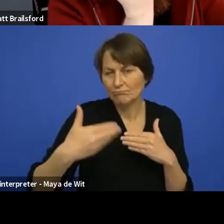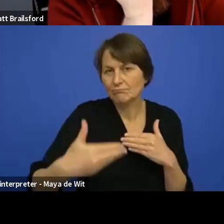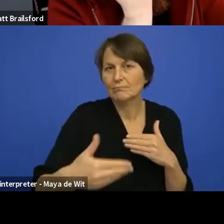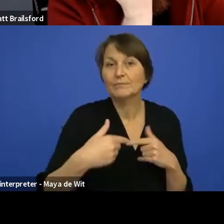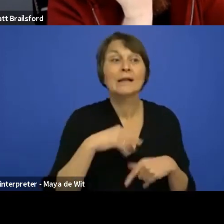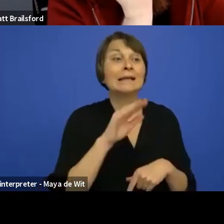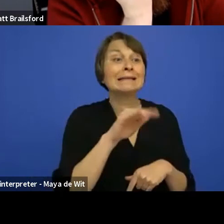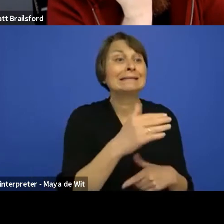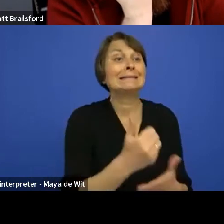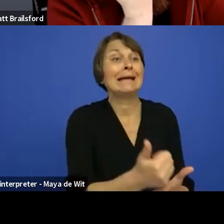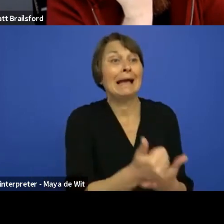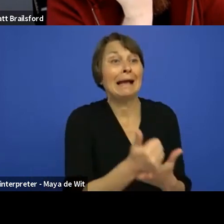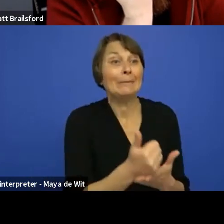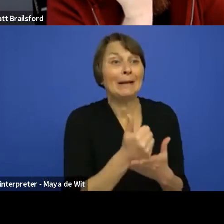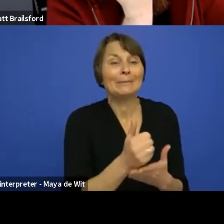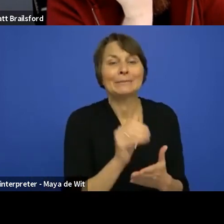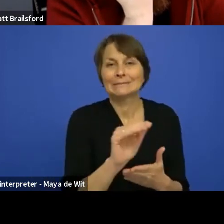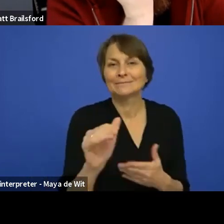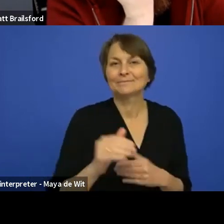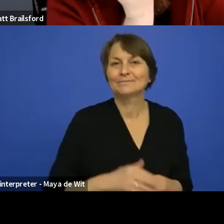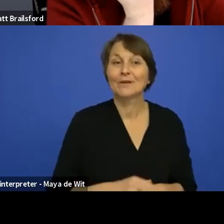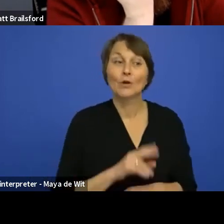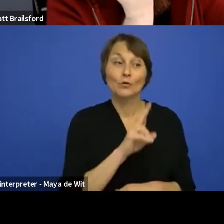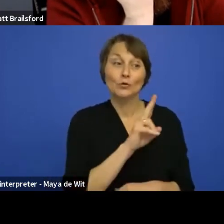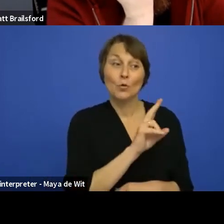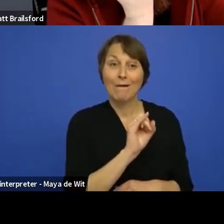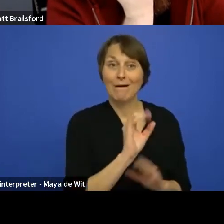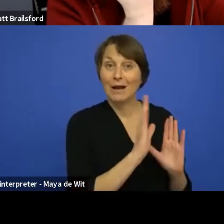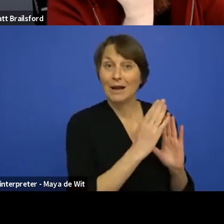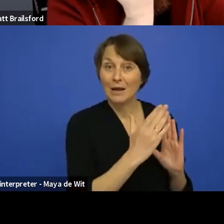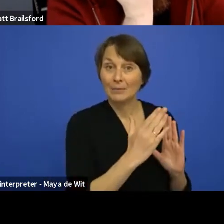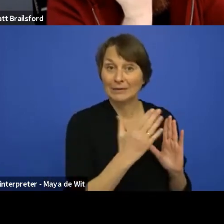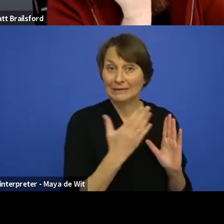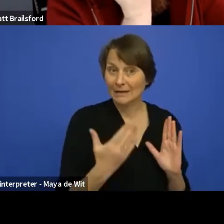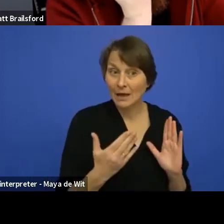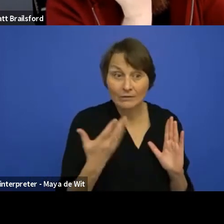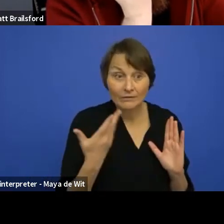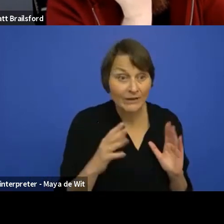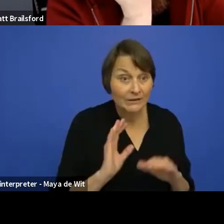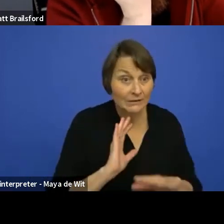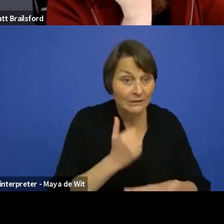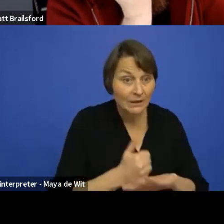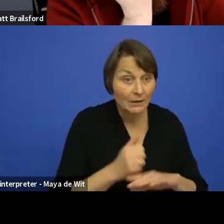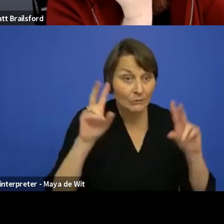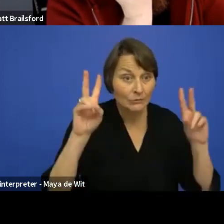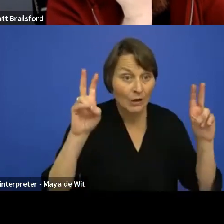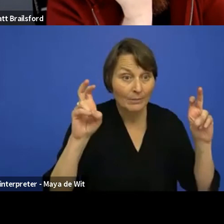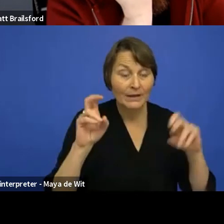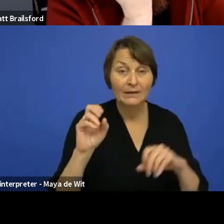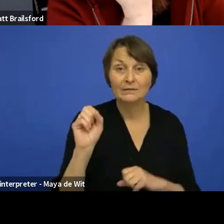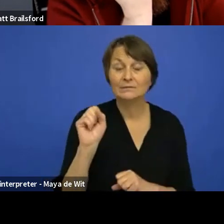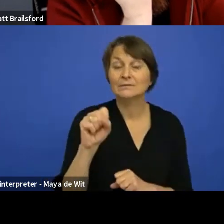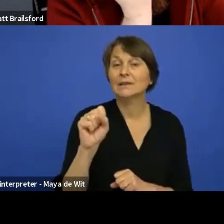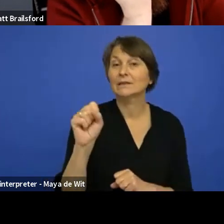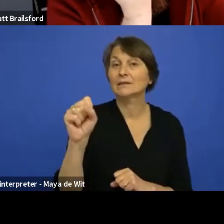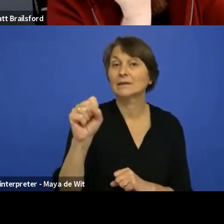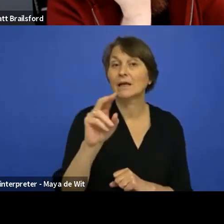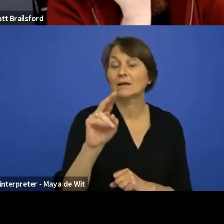Uh, and the UI library, I think it's, you made it public now, Nils, or where are we at? Yes. Yes. The, the repository is open public.